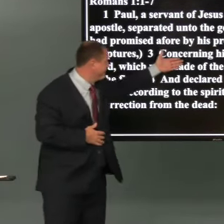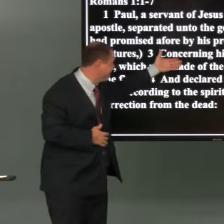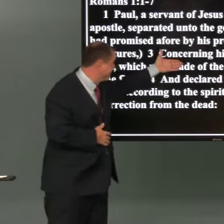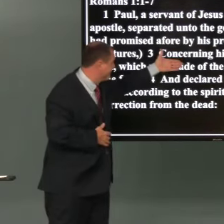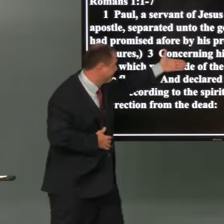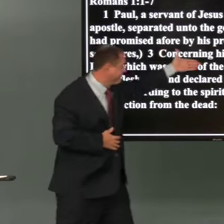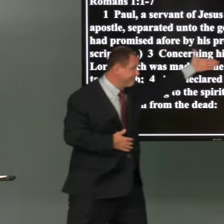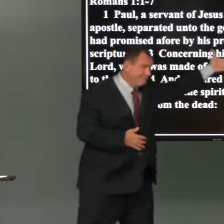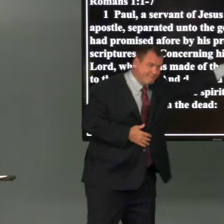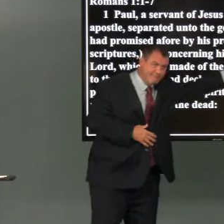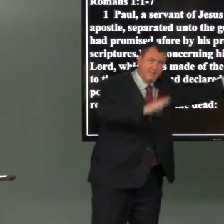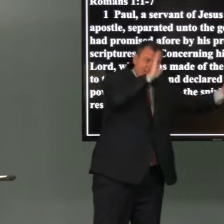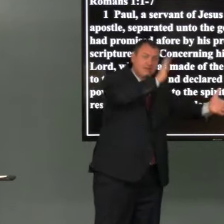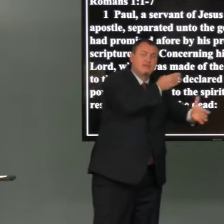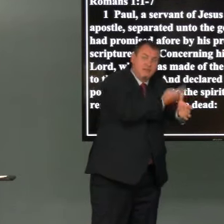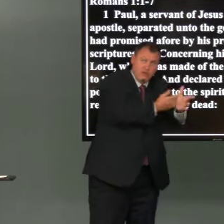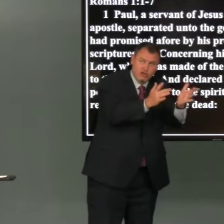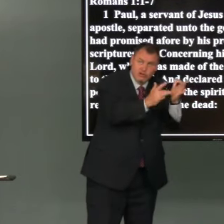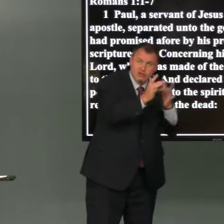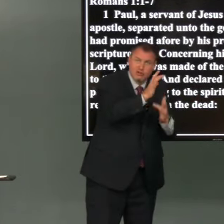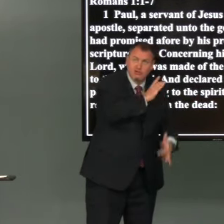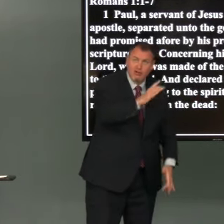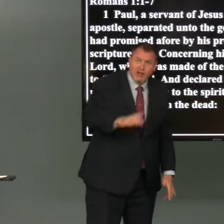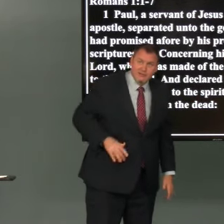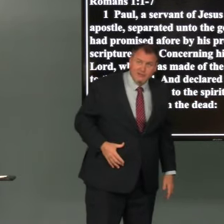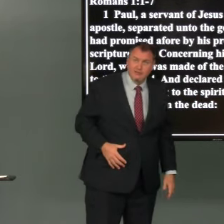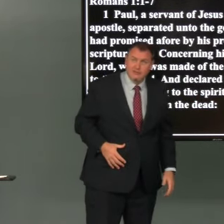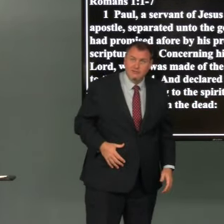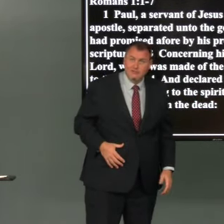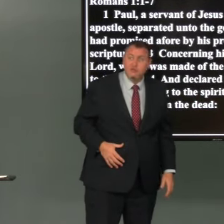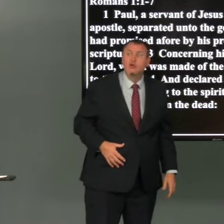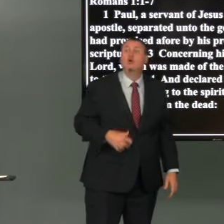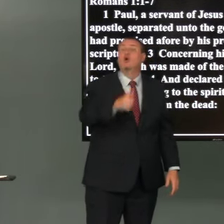and the gospel of god is concerning his son jesus christ